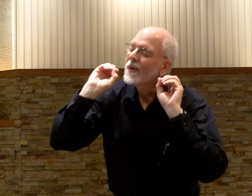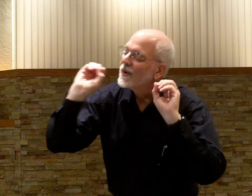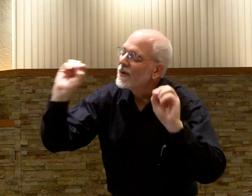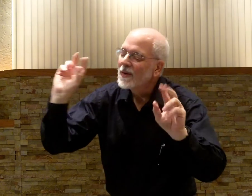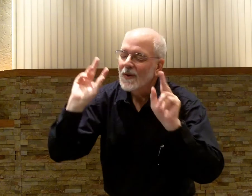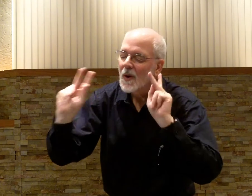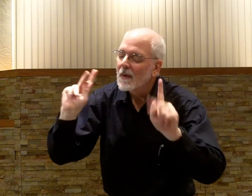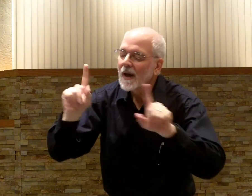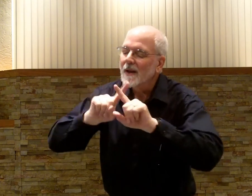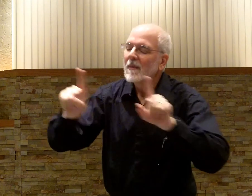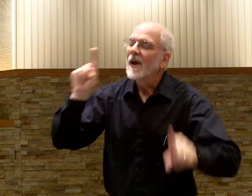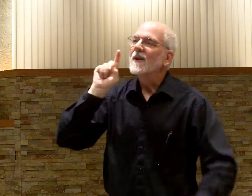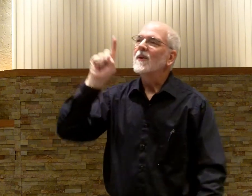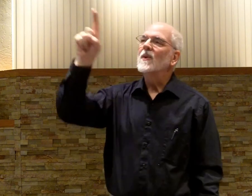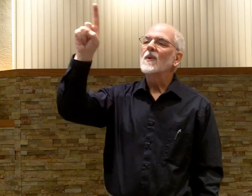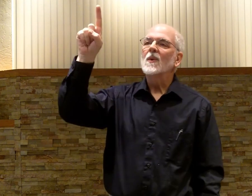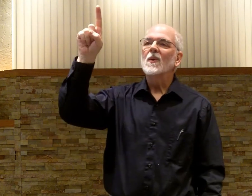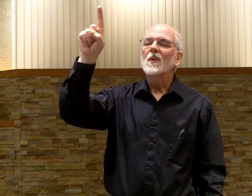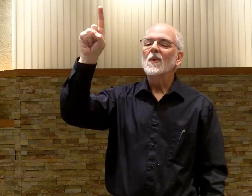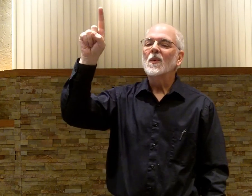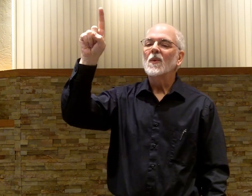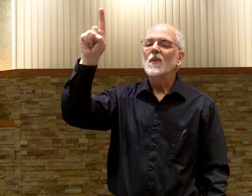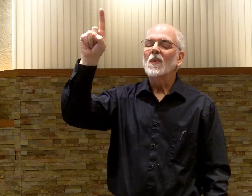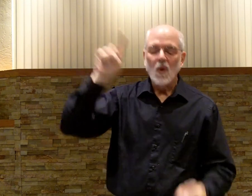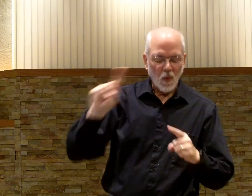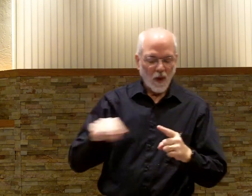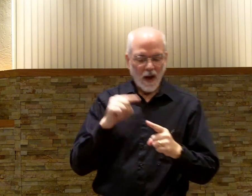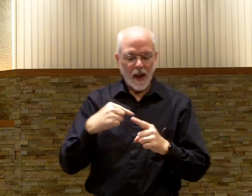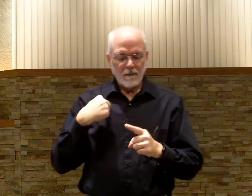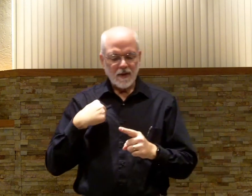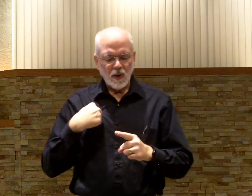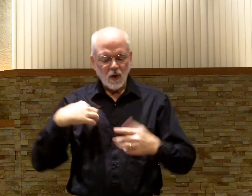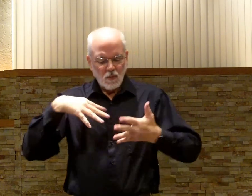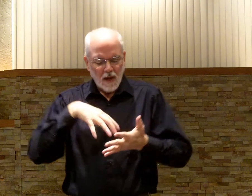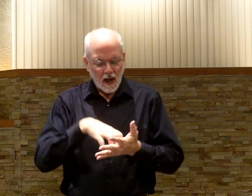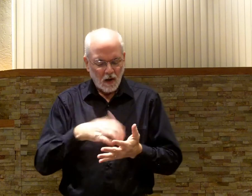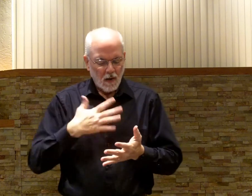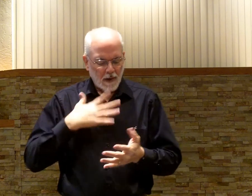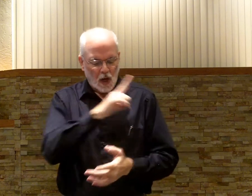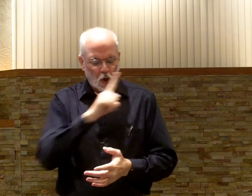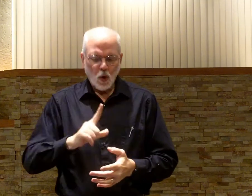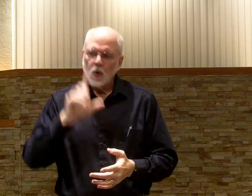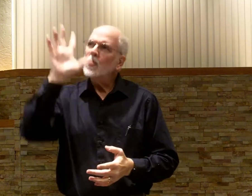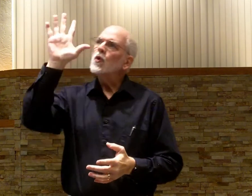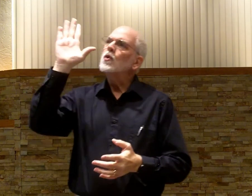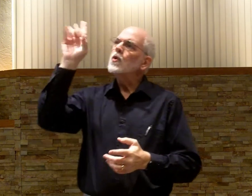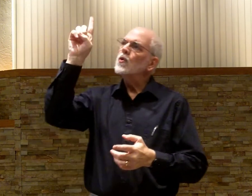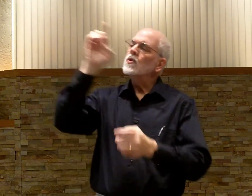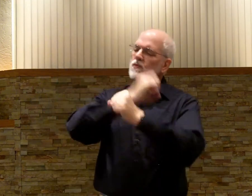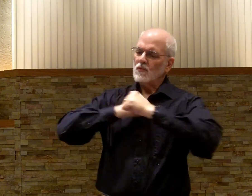Nobody but you. When I am weak, my Lord, you're strong. Loving